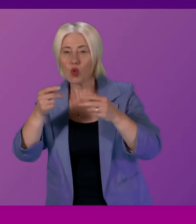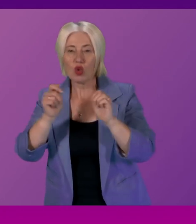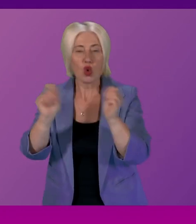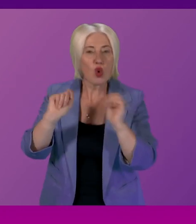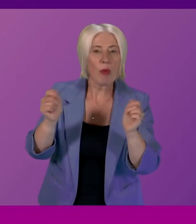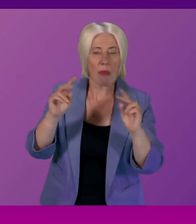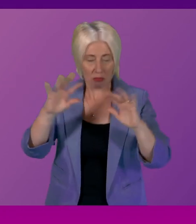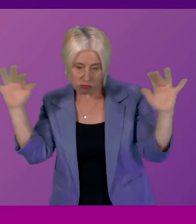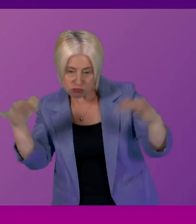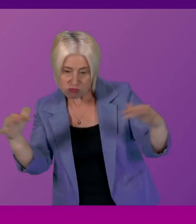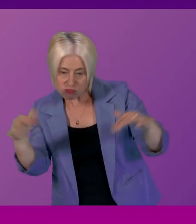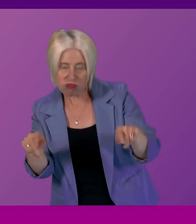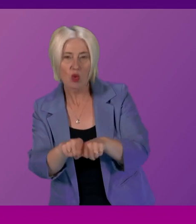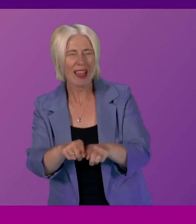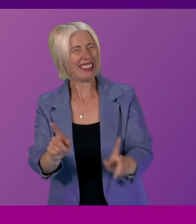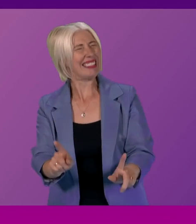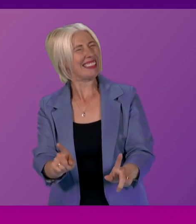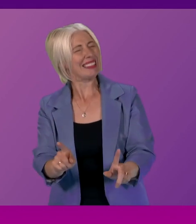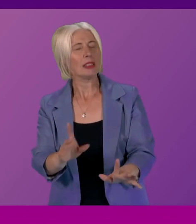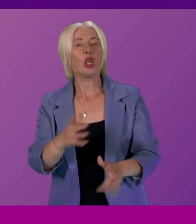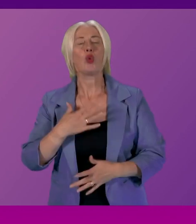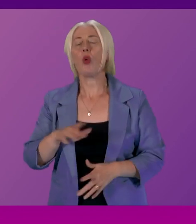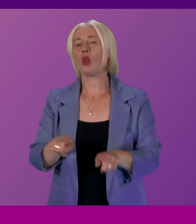to do is ensure that there is the appropriate